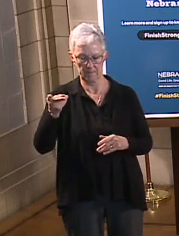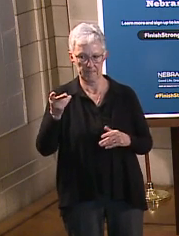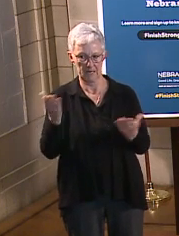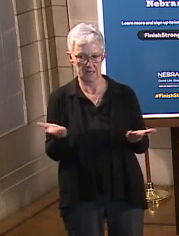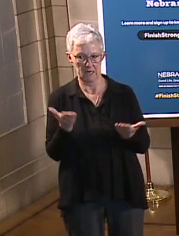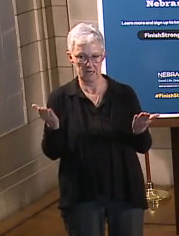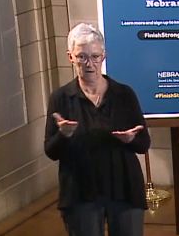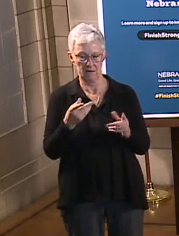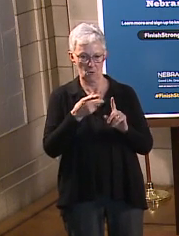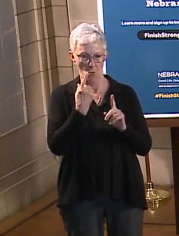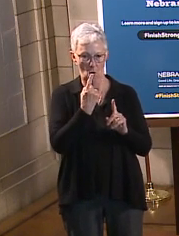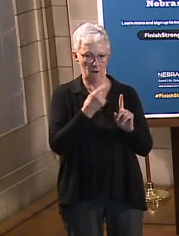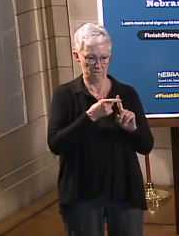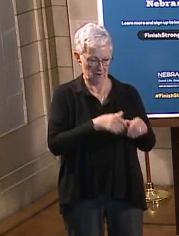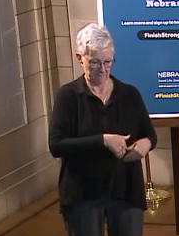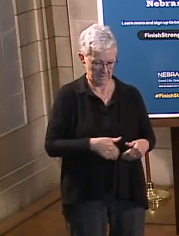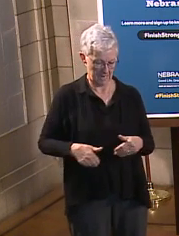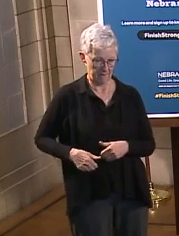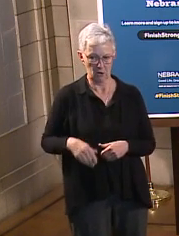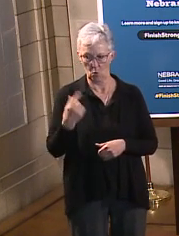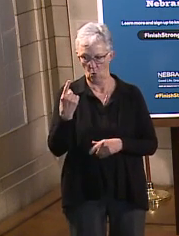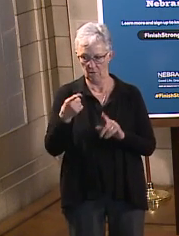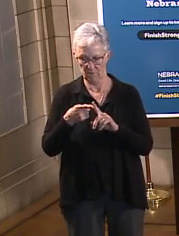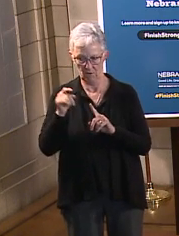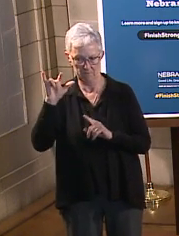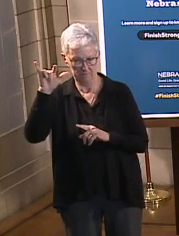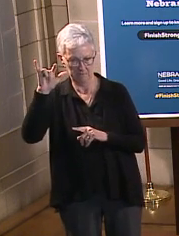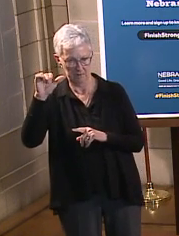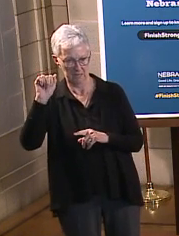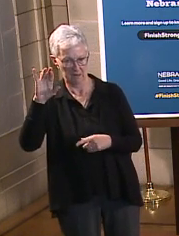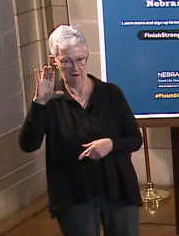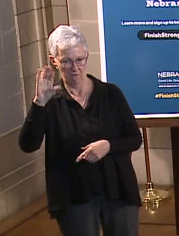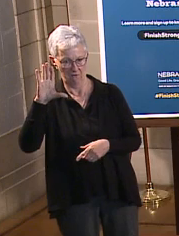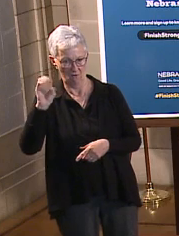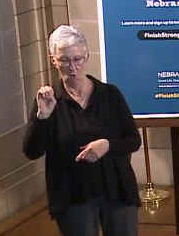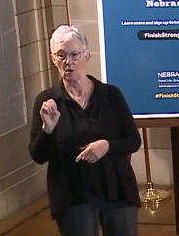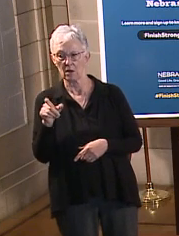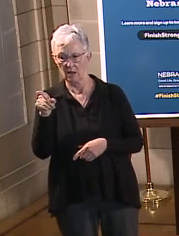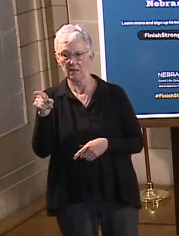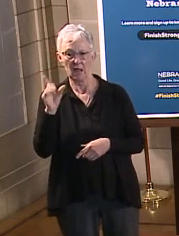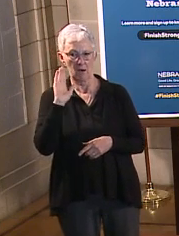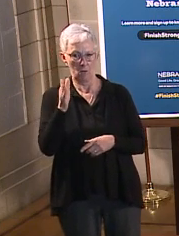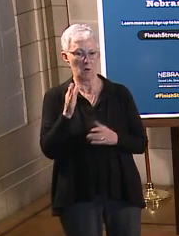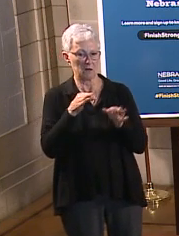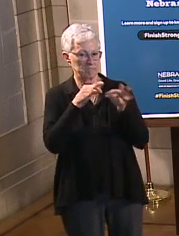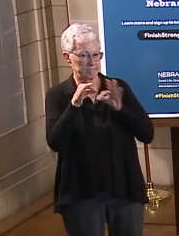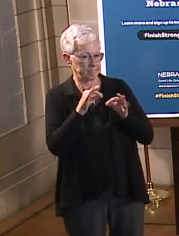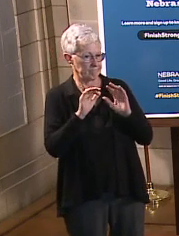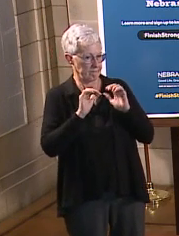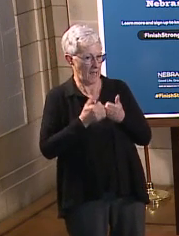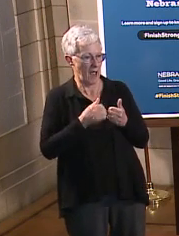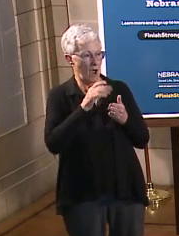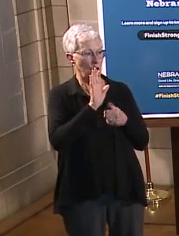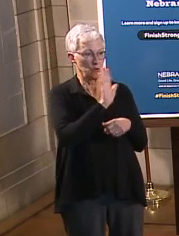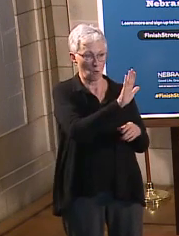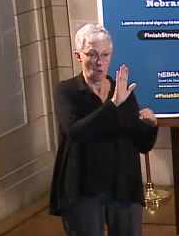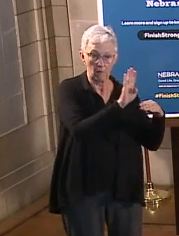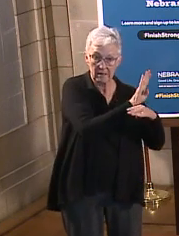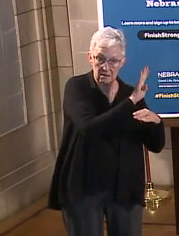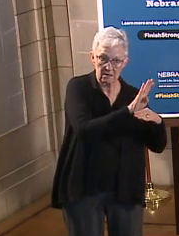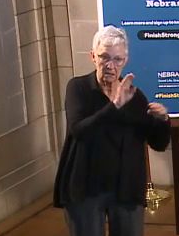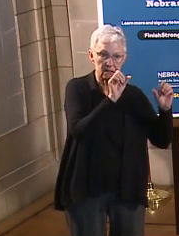Sergeant Tanner Wagner at the ready to provide insight on how to make your organization stand out and attract the talent you are looking for.